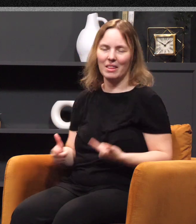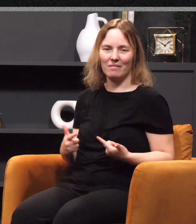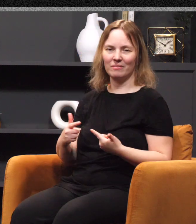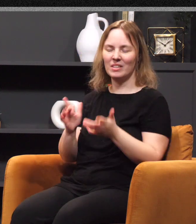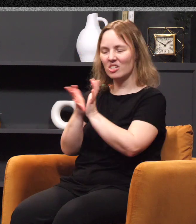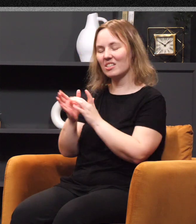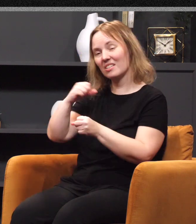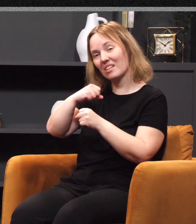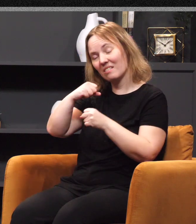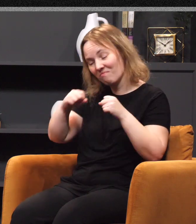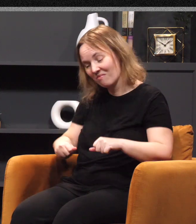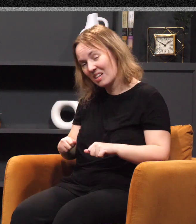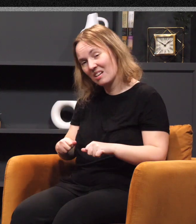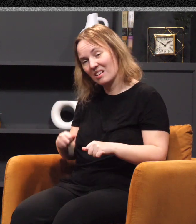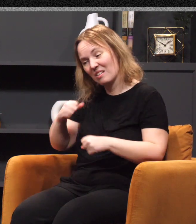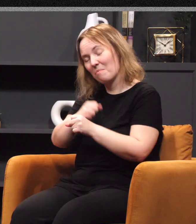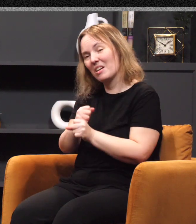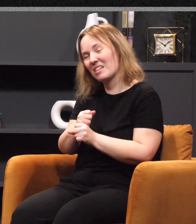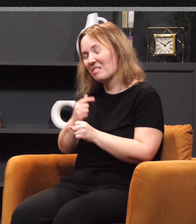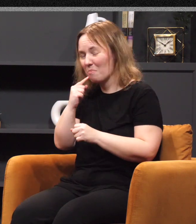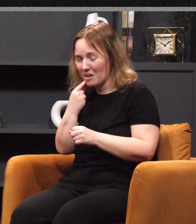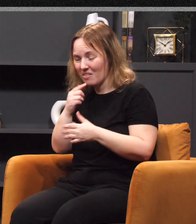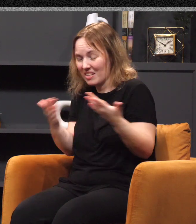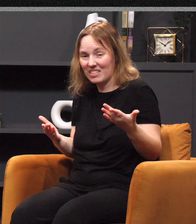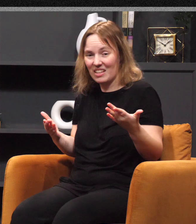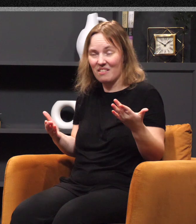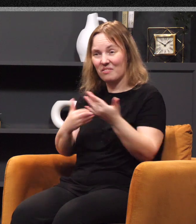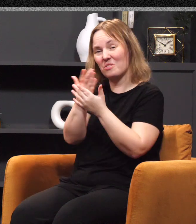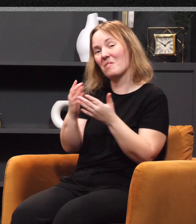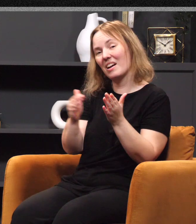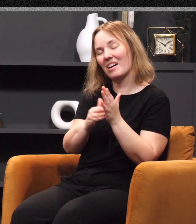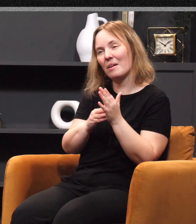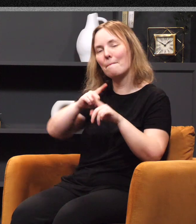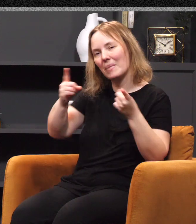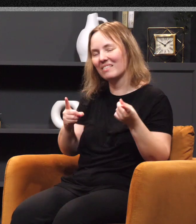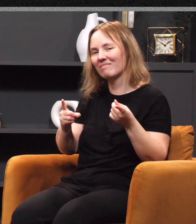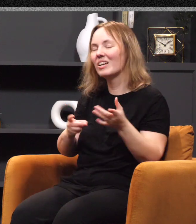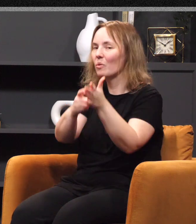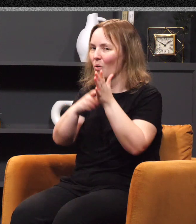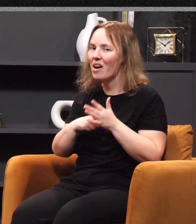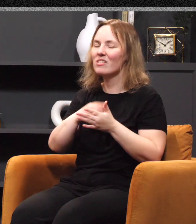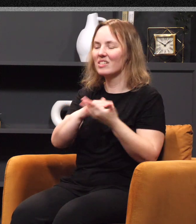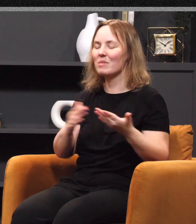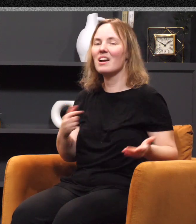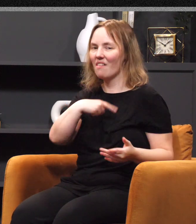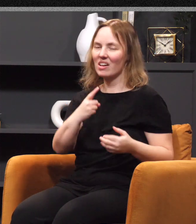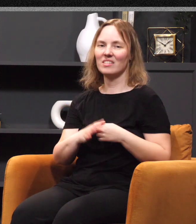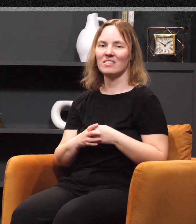Jesus can make the bitter things in life fresh again, but it requires something of us. It requires something of us